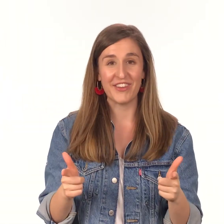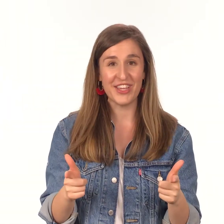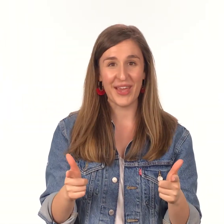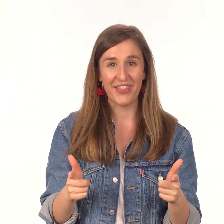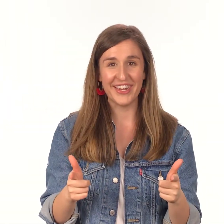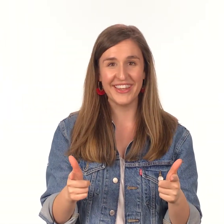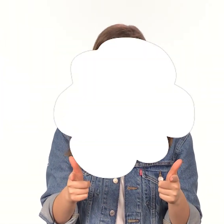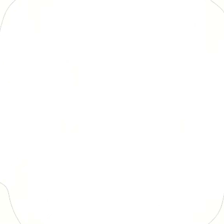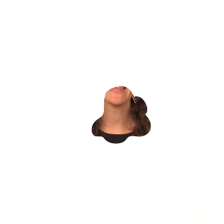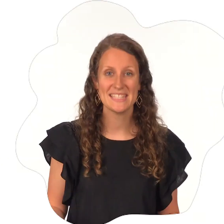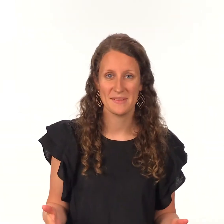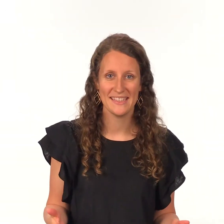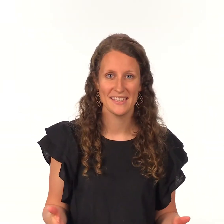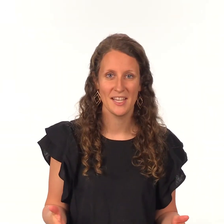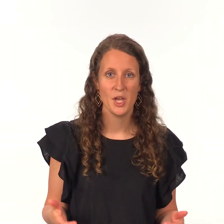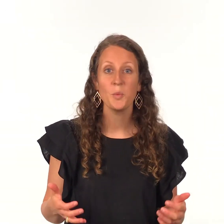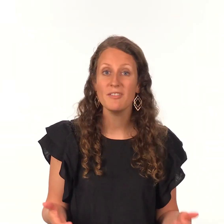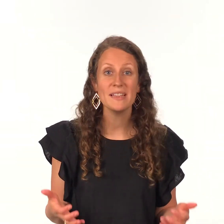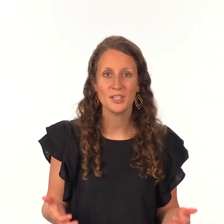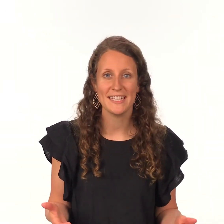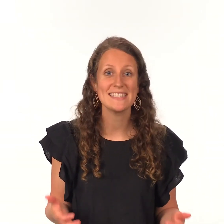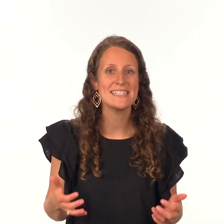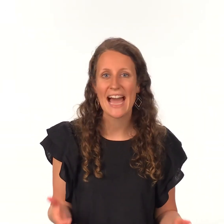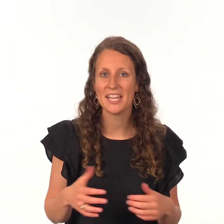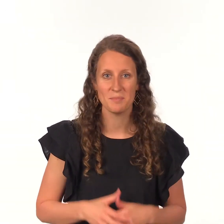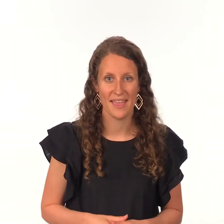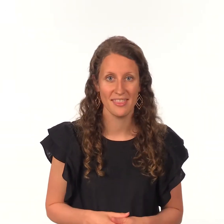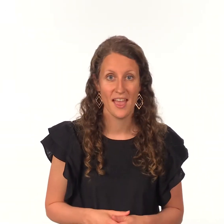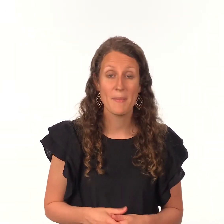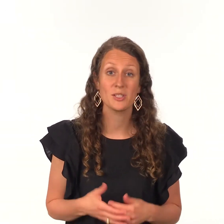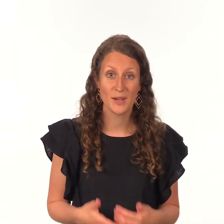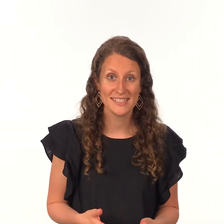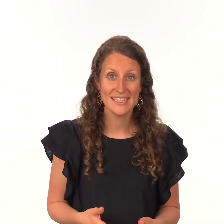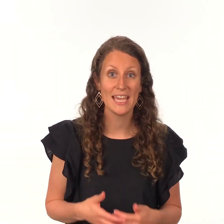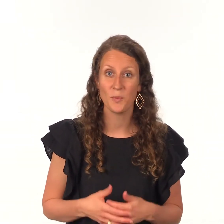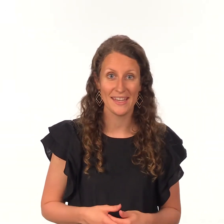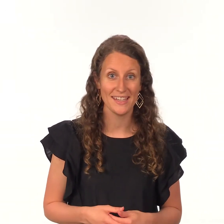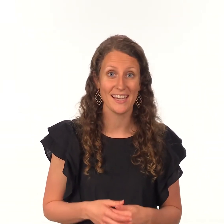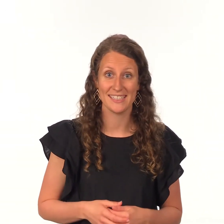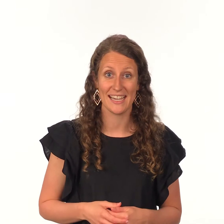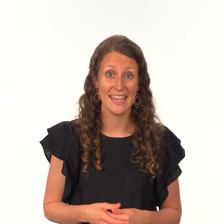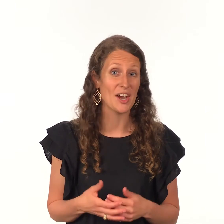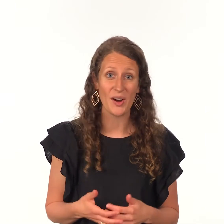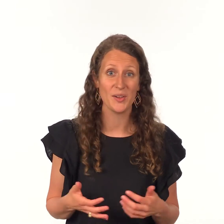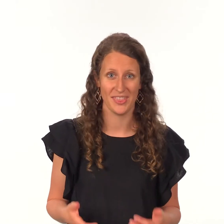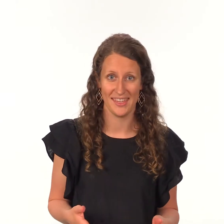to you katherine thanks emily we've been learning this entire month about trusting and waiting on god in all things